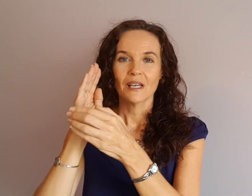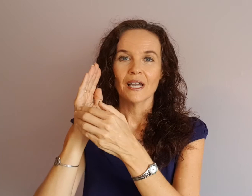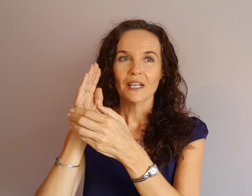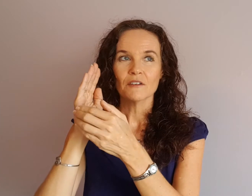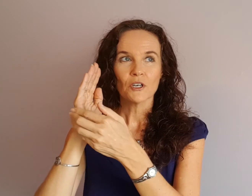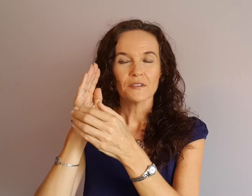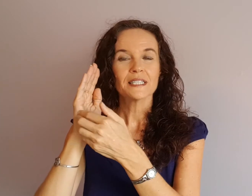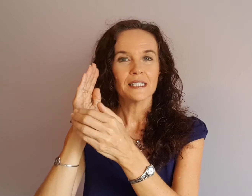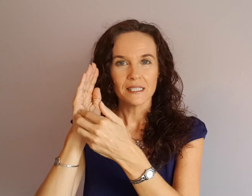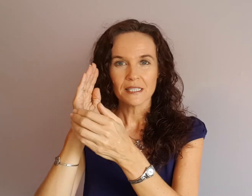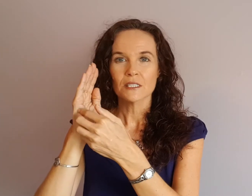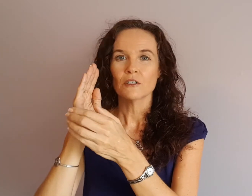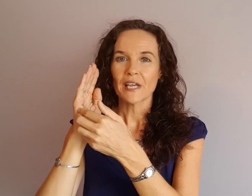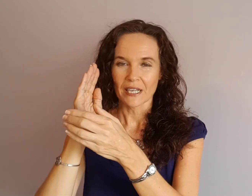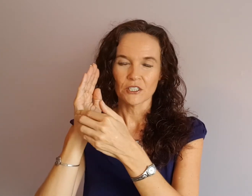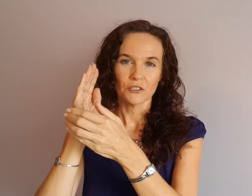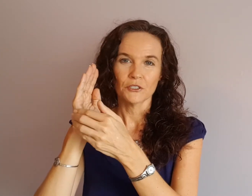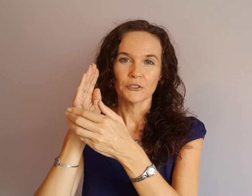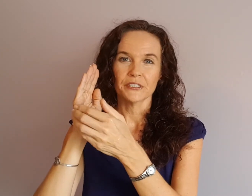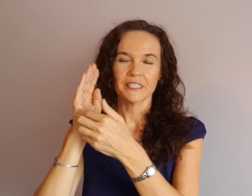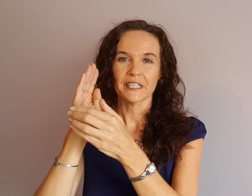And I've got this list of actions to do today.